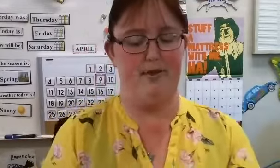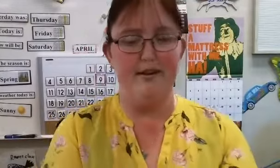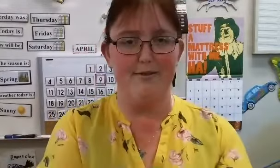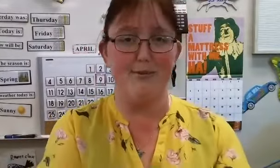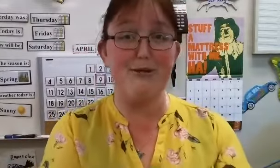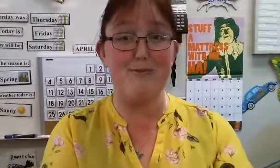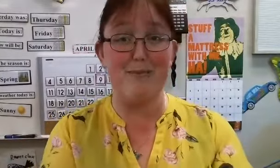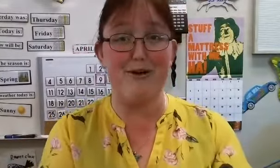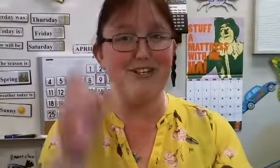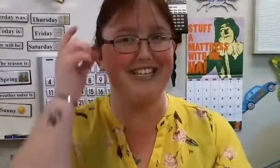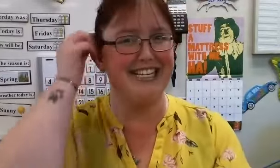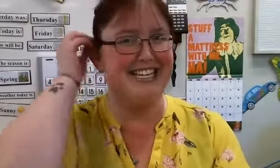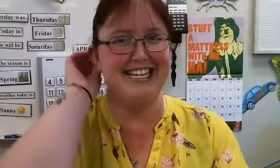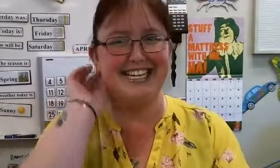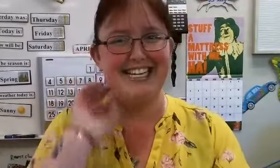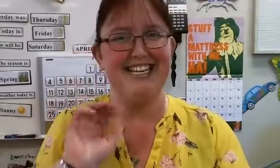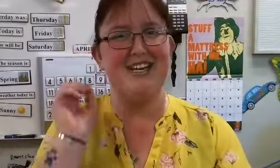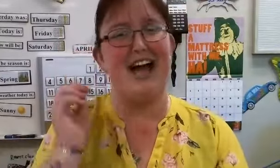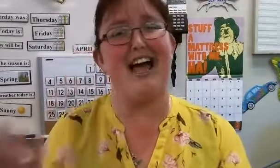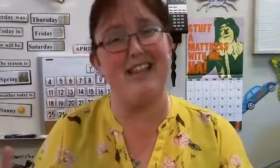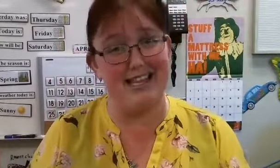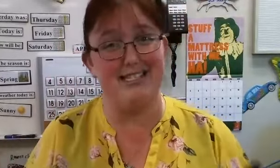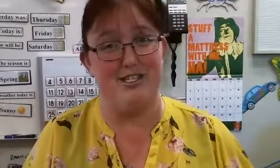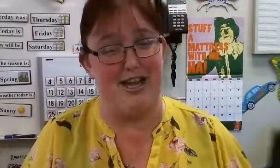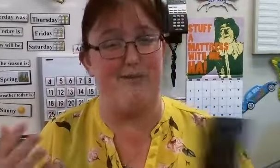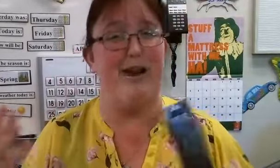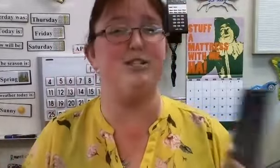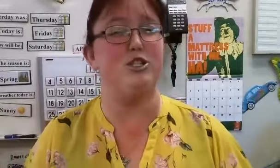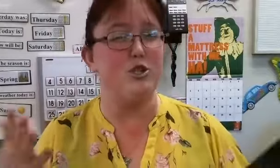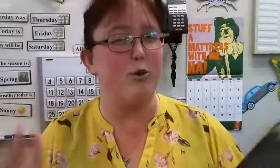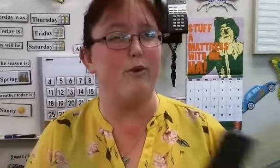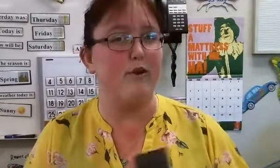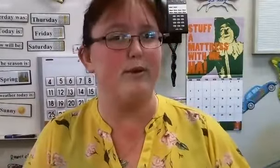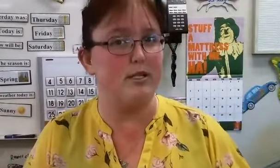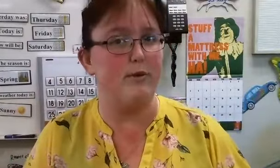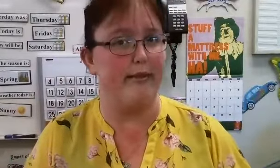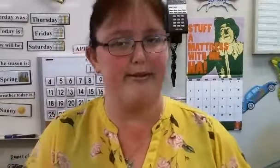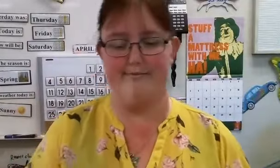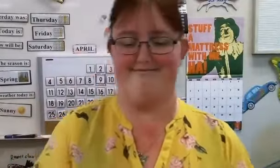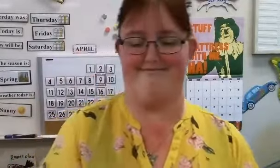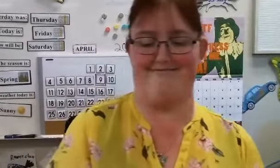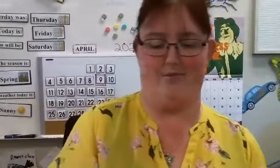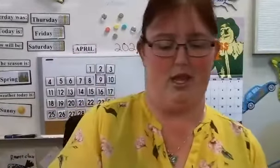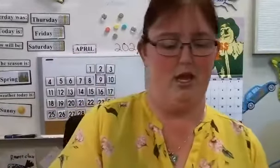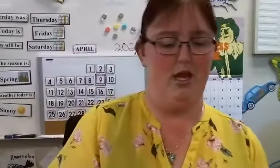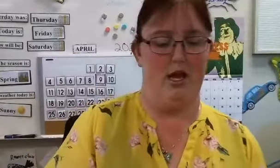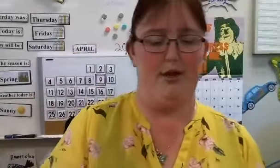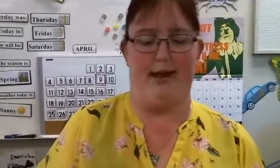For most people. I like the sunshine, but I do prefer winter weather. Okay.